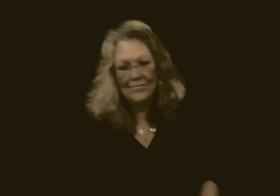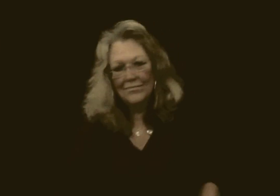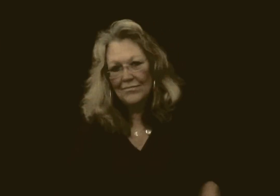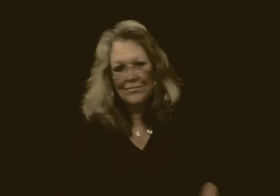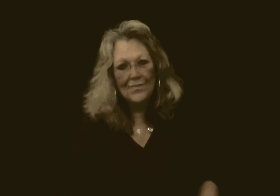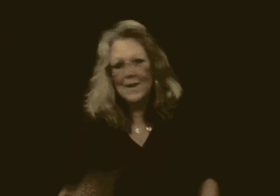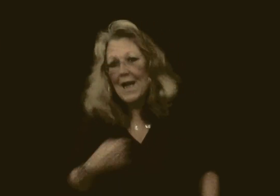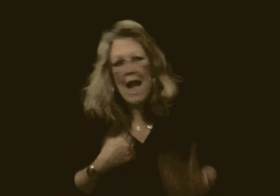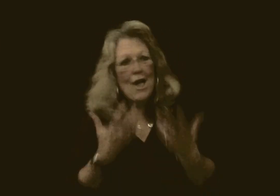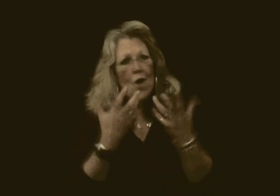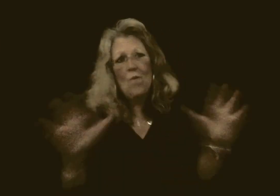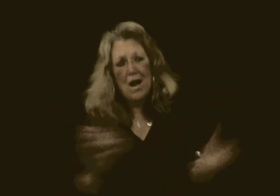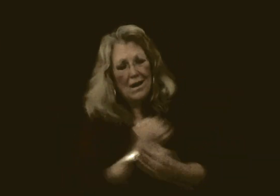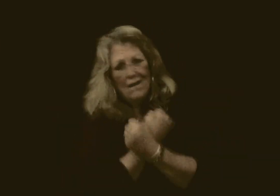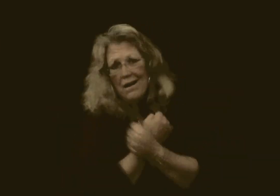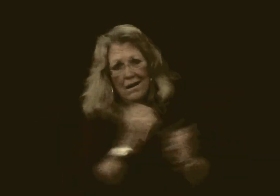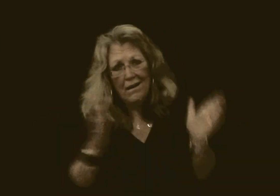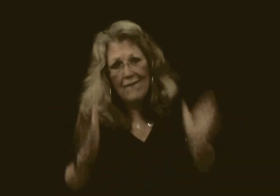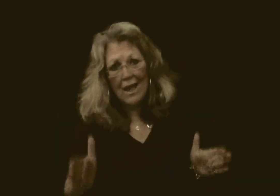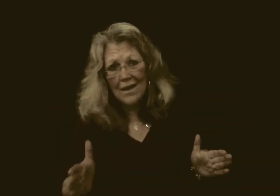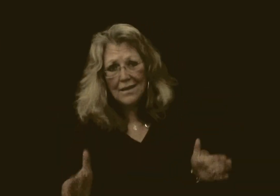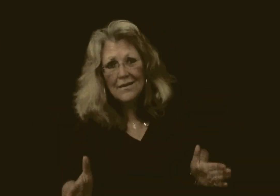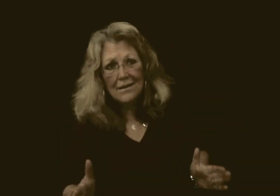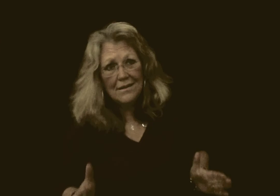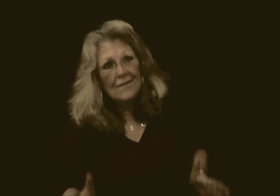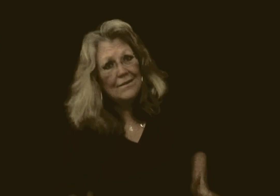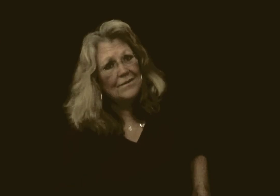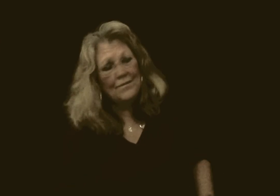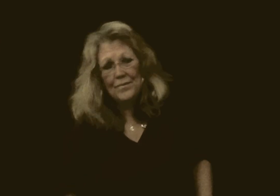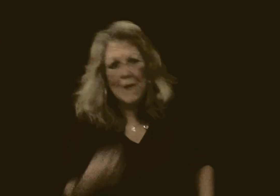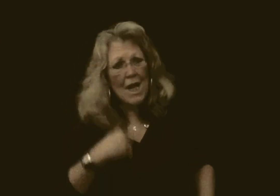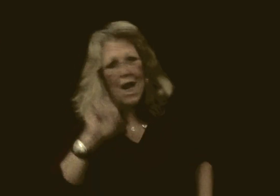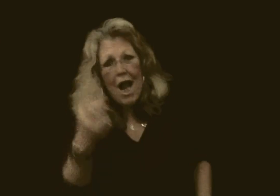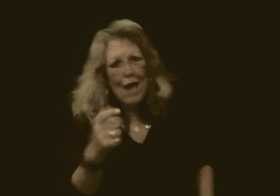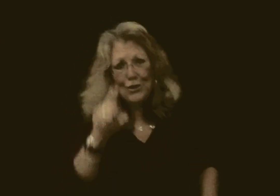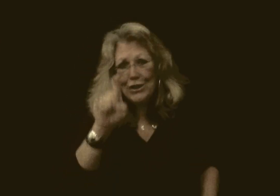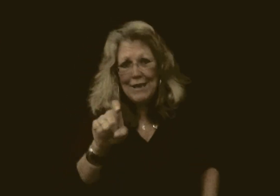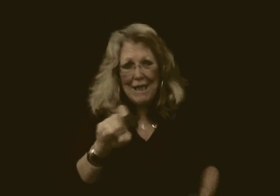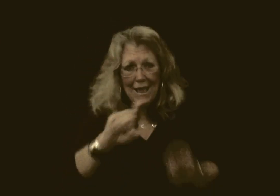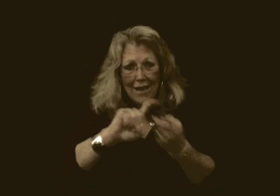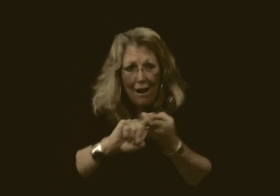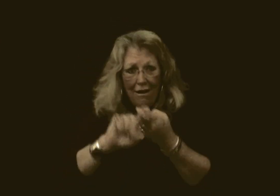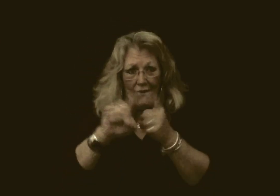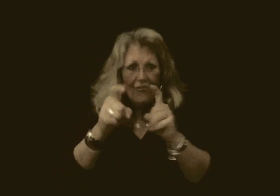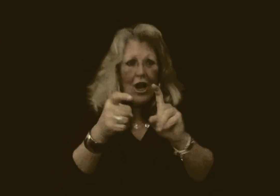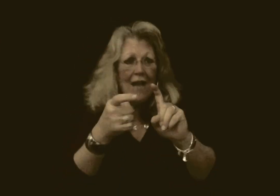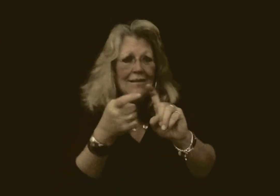I don't want a lover I I just need a friend